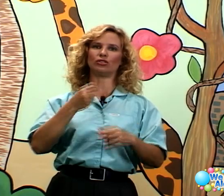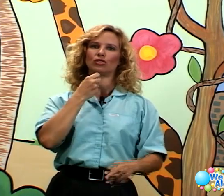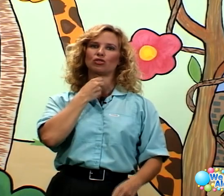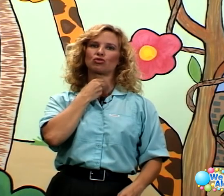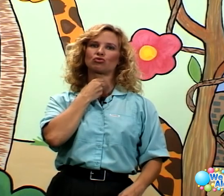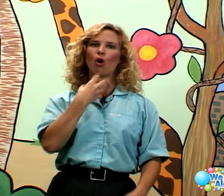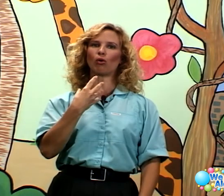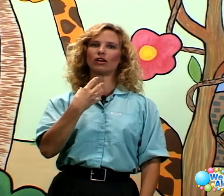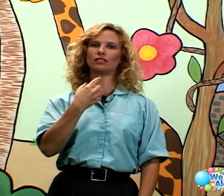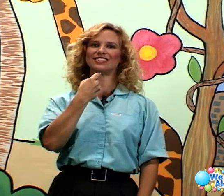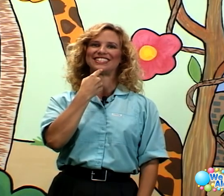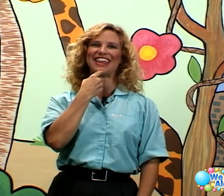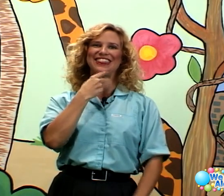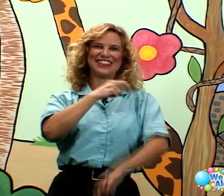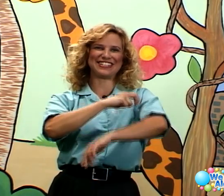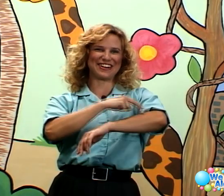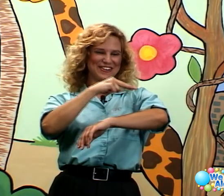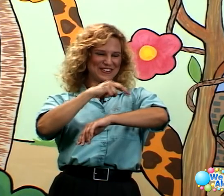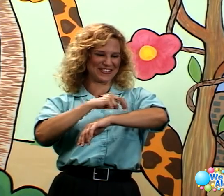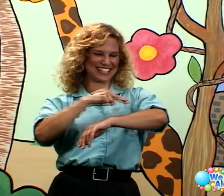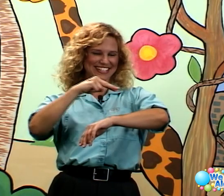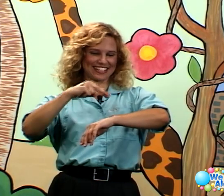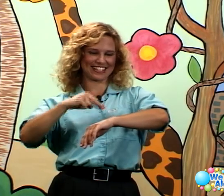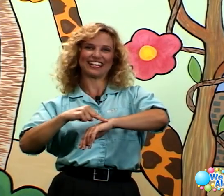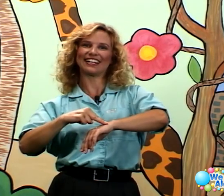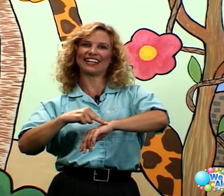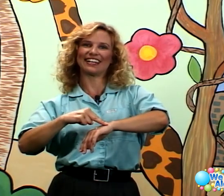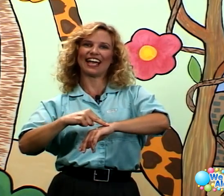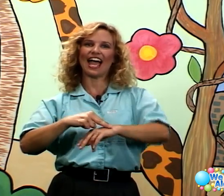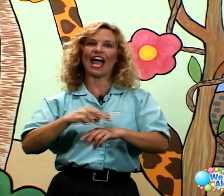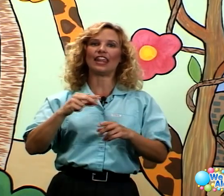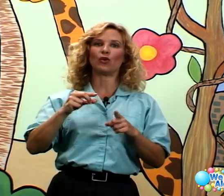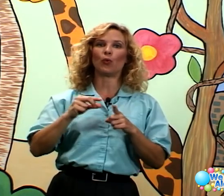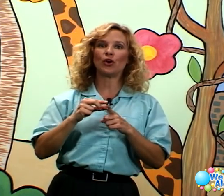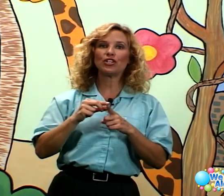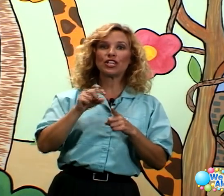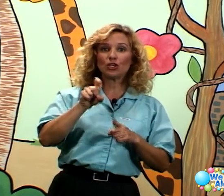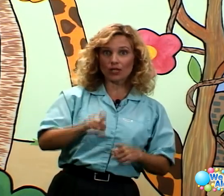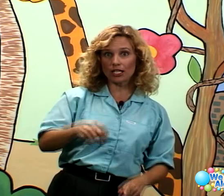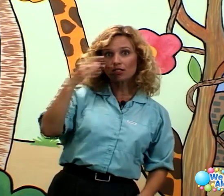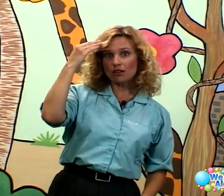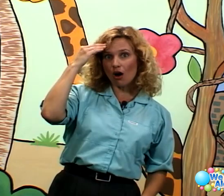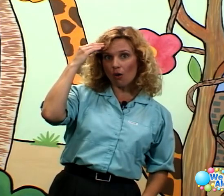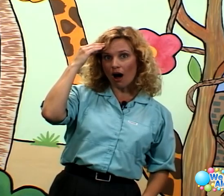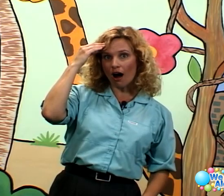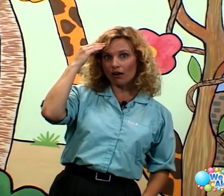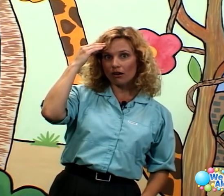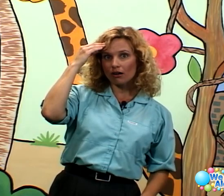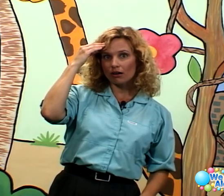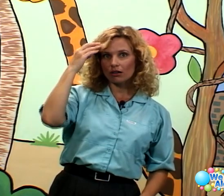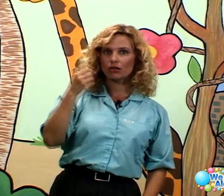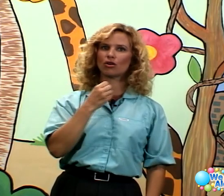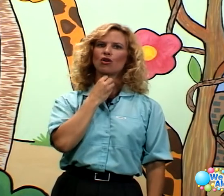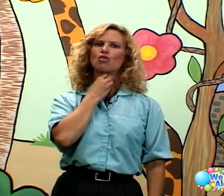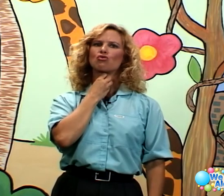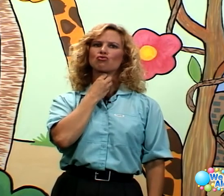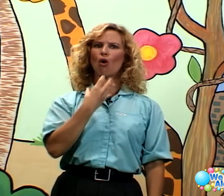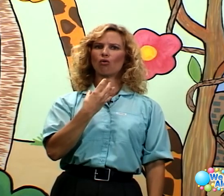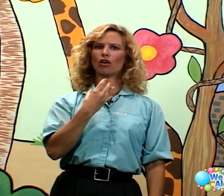Croak Said the Toad. And the words that you need to know are, Croak